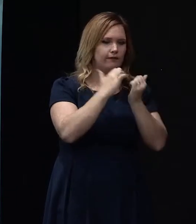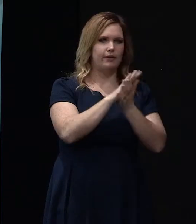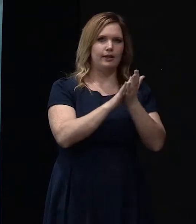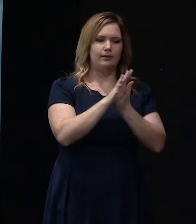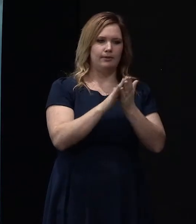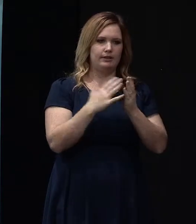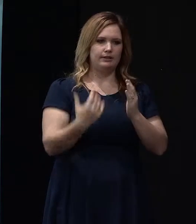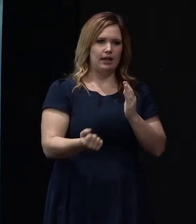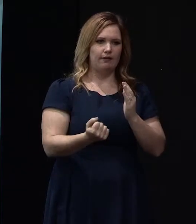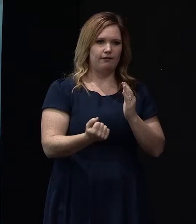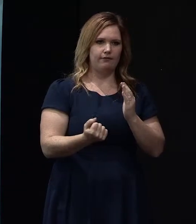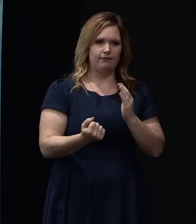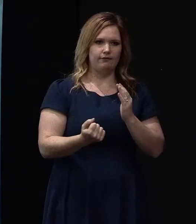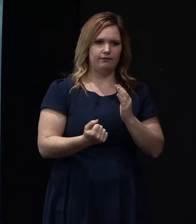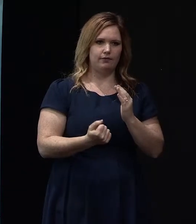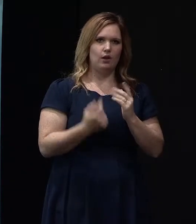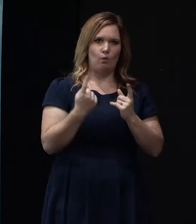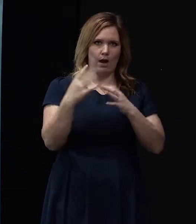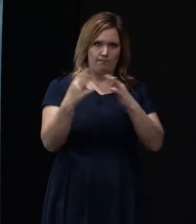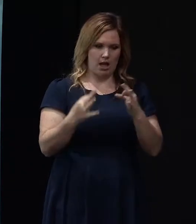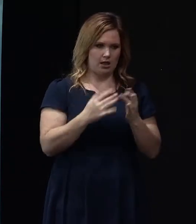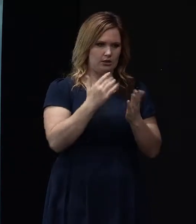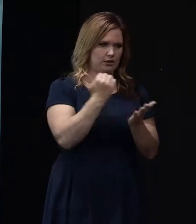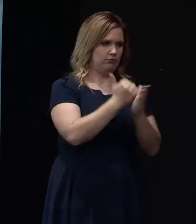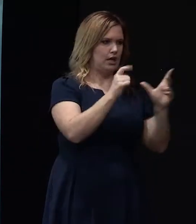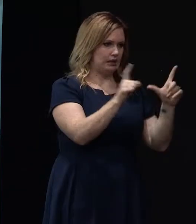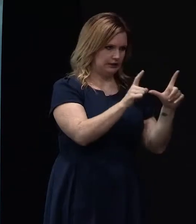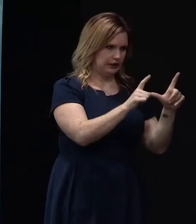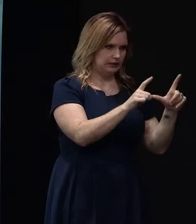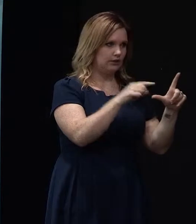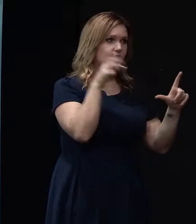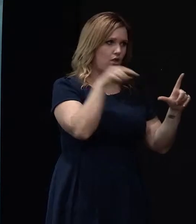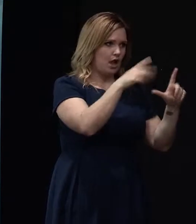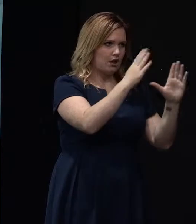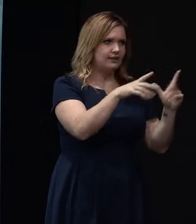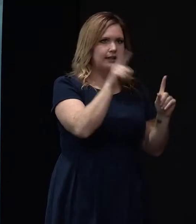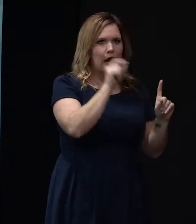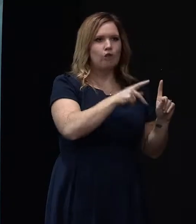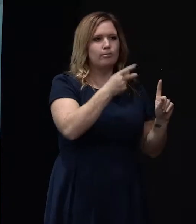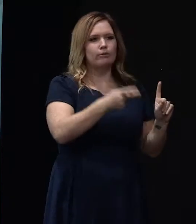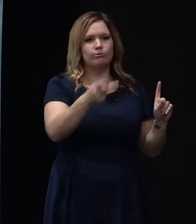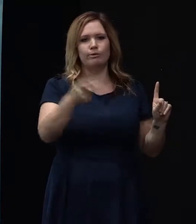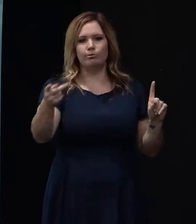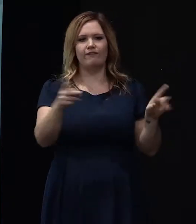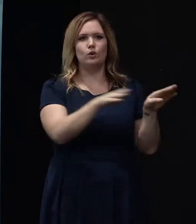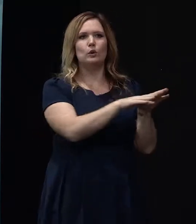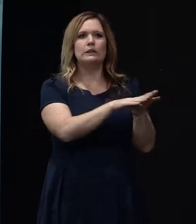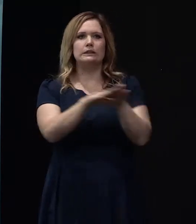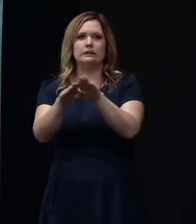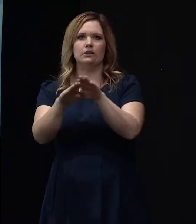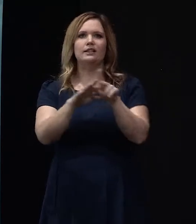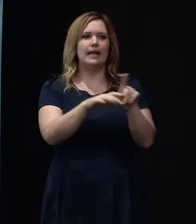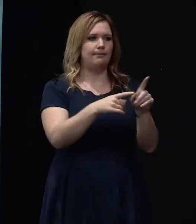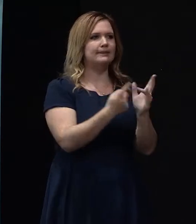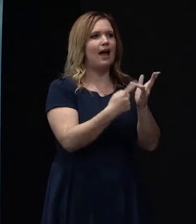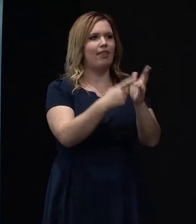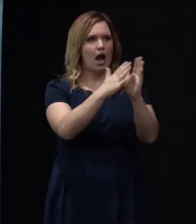you know, you can get one set of plans consented and then that can be repeated as many times with that one consent. And that's